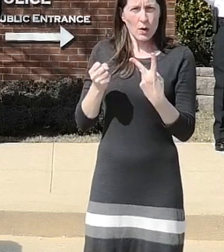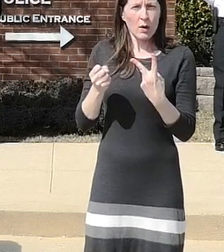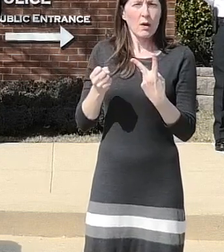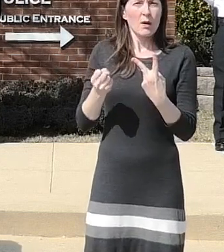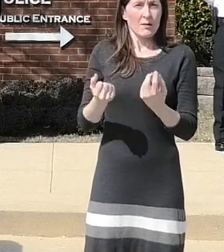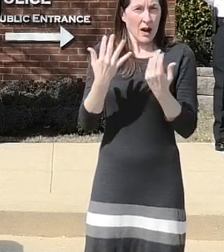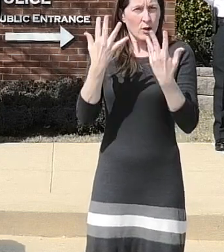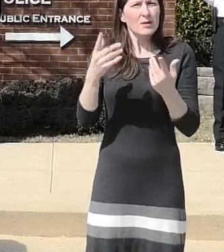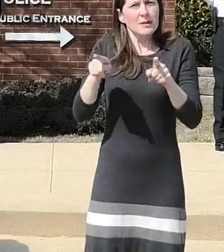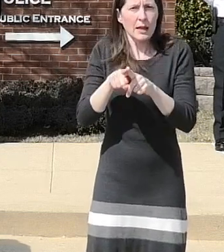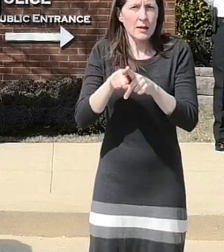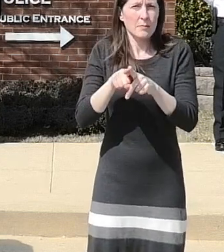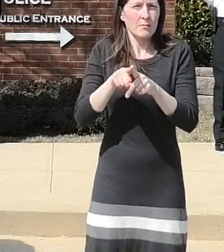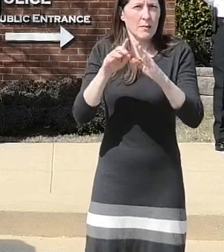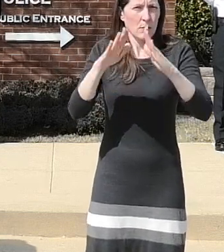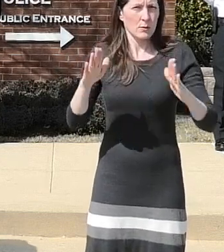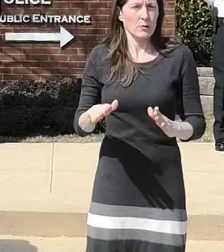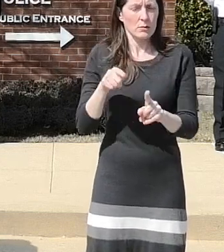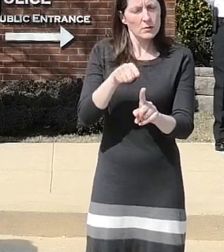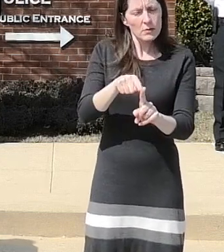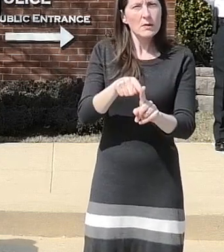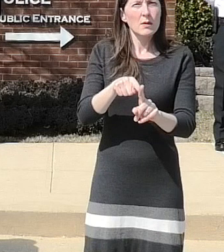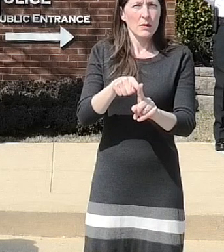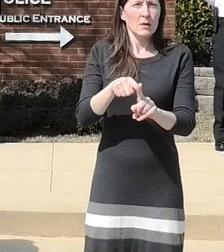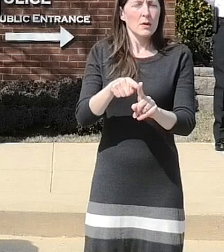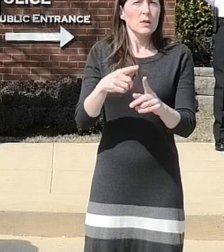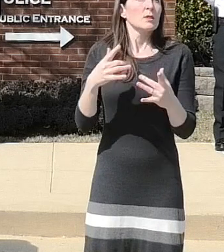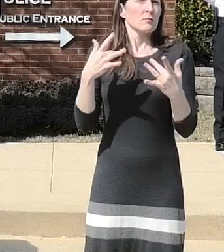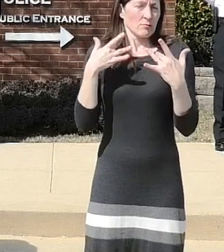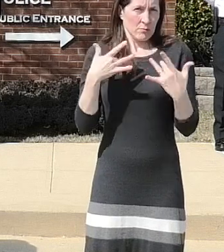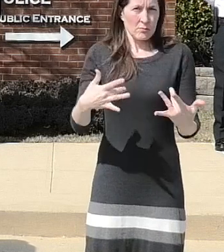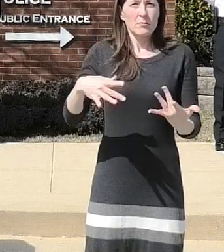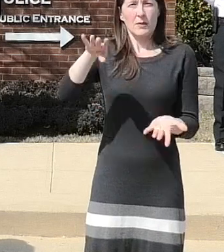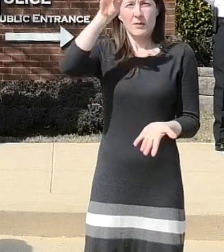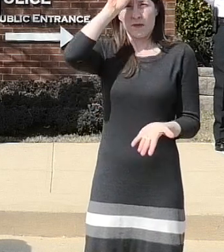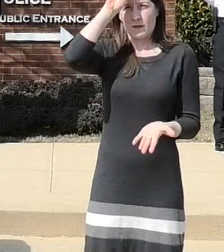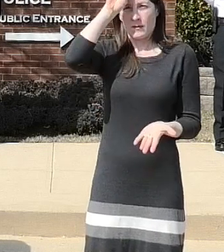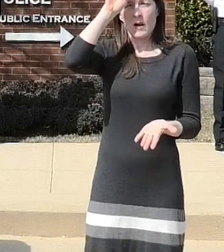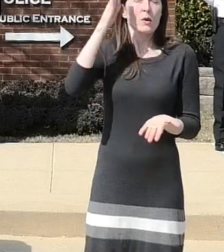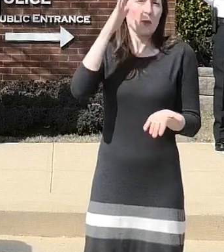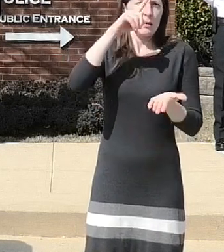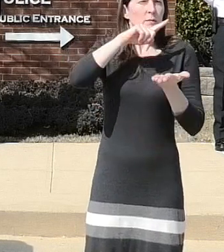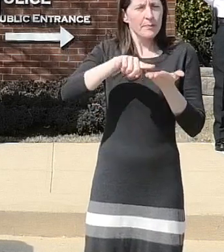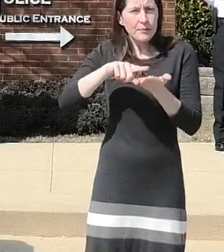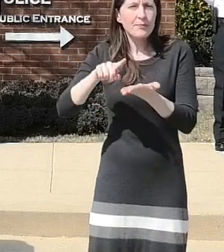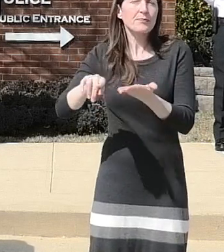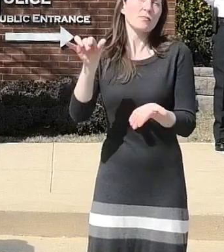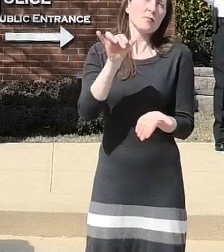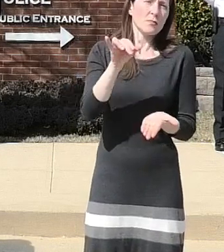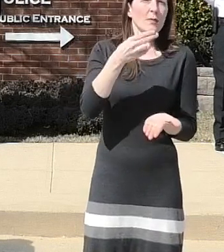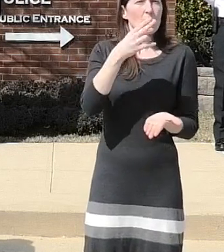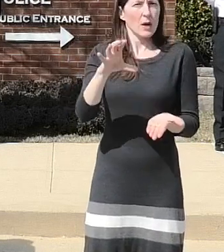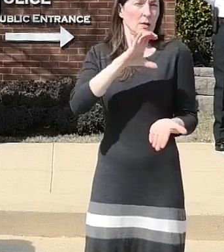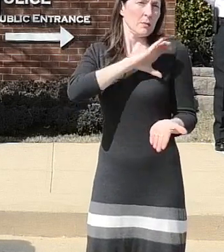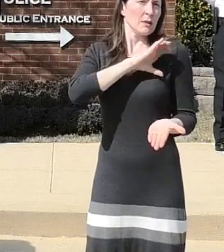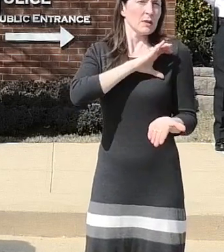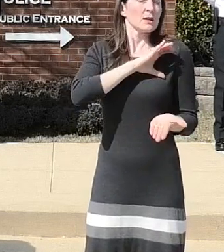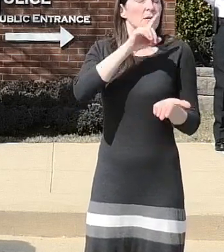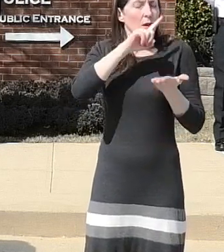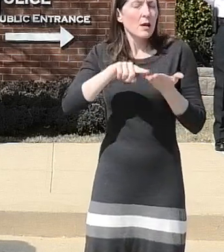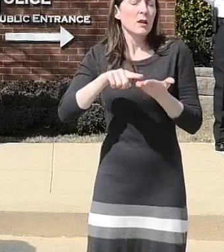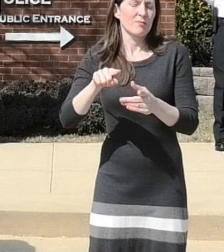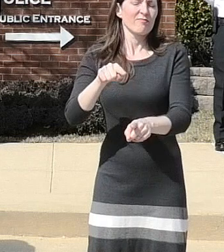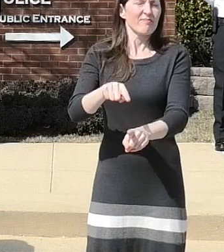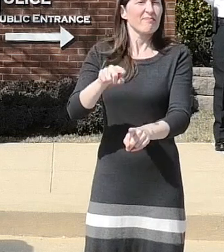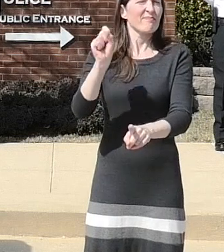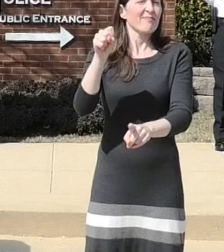all the house fires jointly investigated by fire and rescue and the howard county police investigators were found to be incendiary in